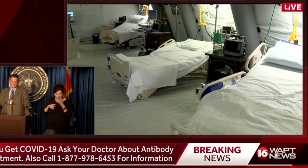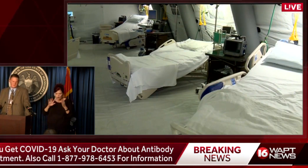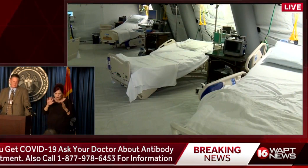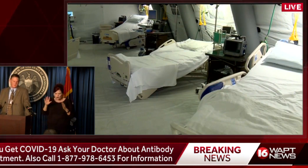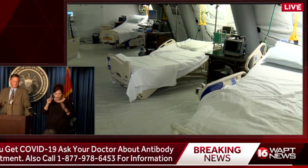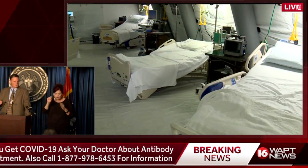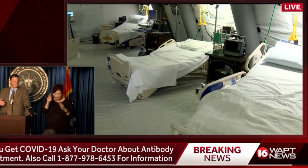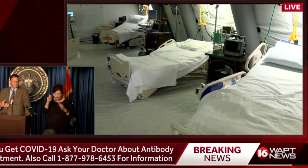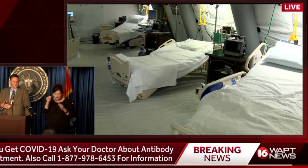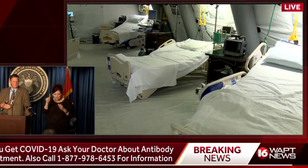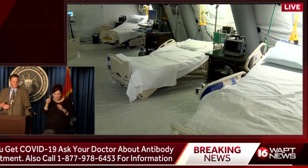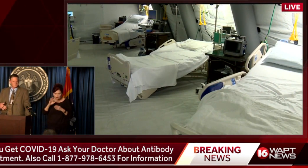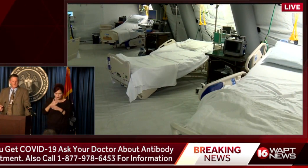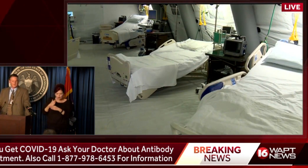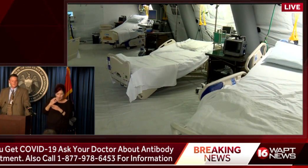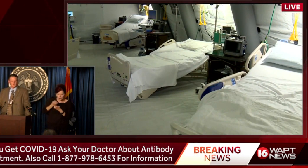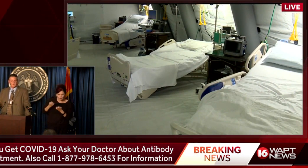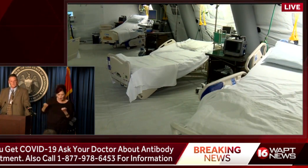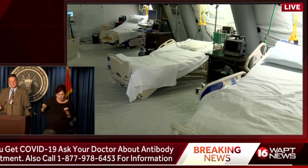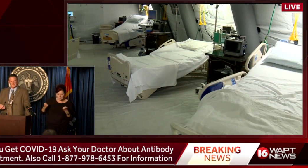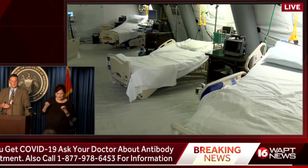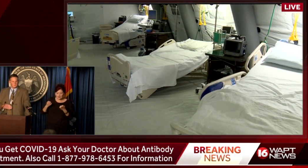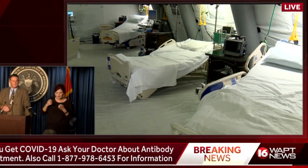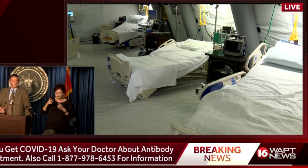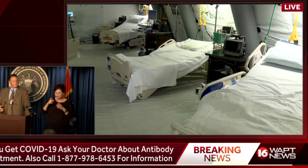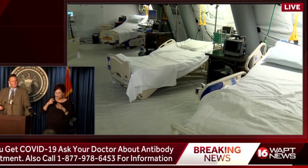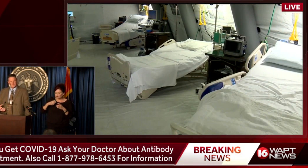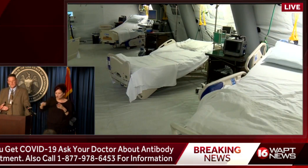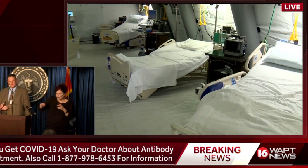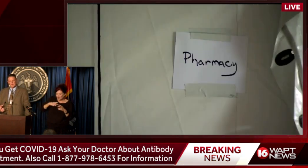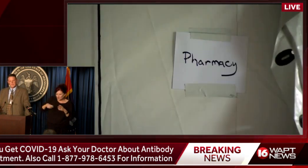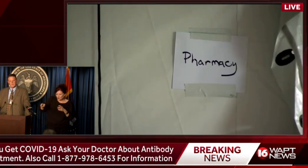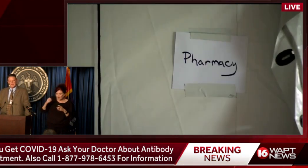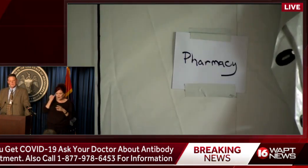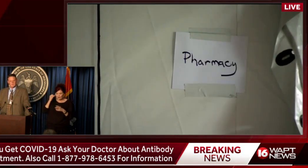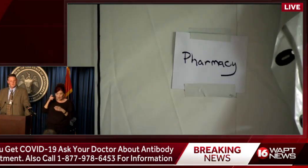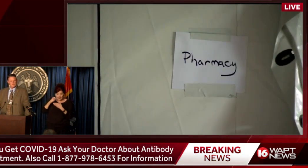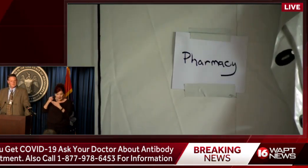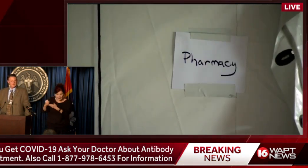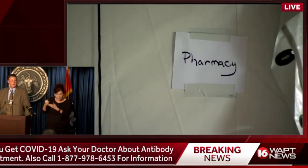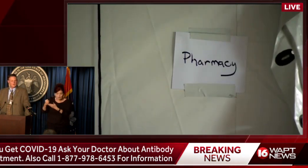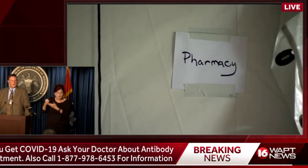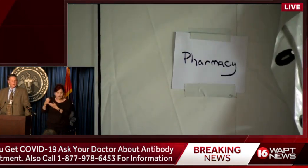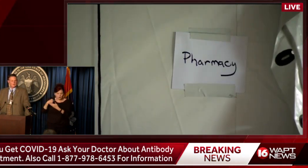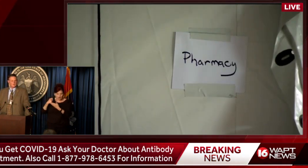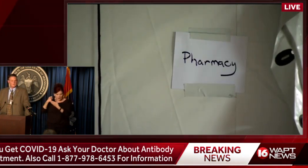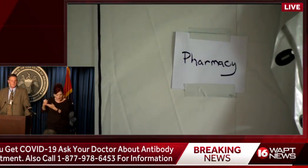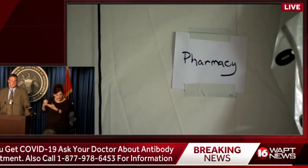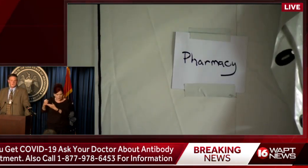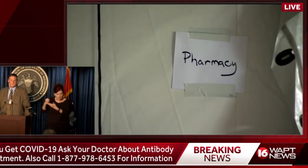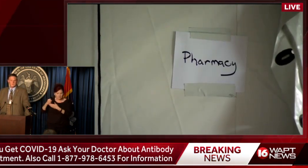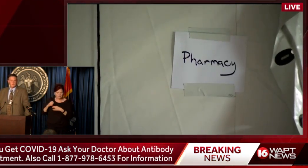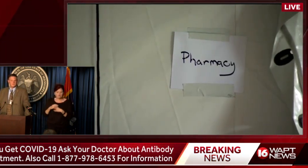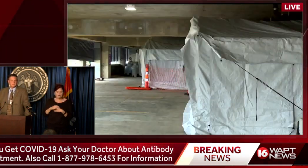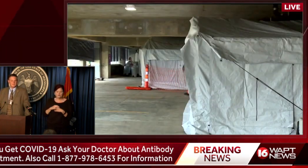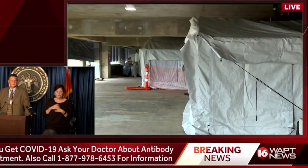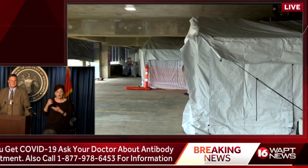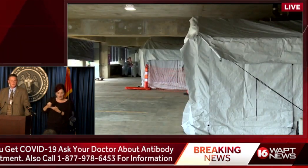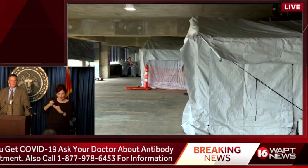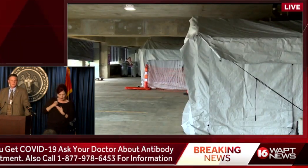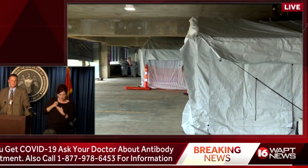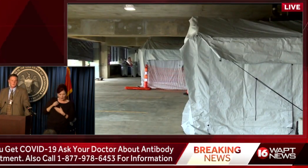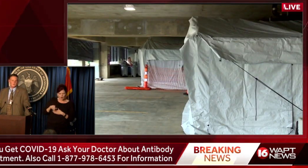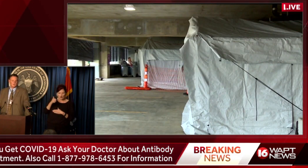equipment with each other, and we're doing transfers back and forth. If they need help, we're ready to go help Alabama when the hurricane came there. So we still have these other